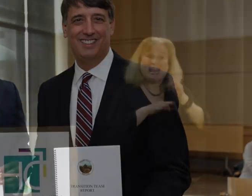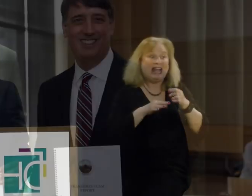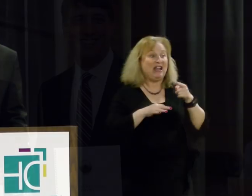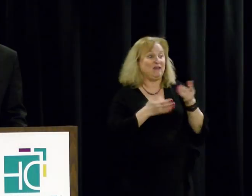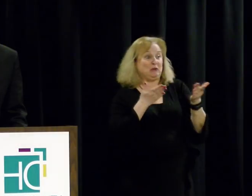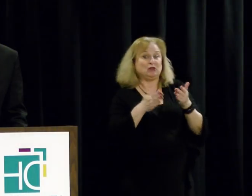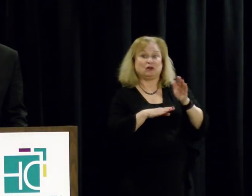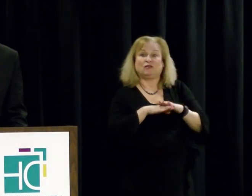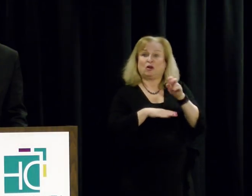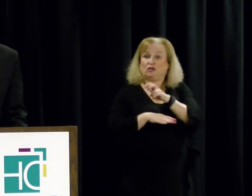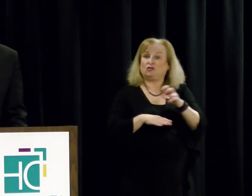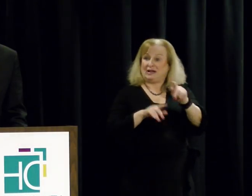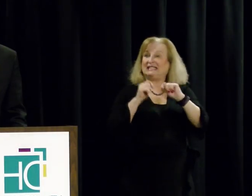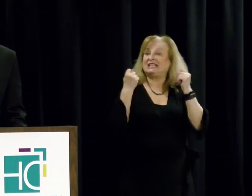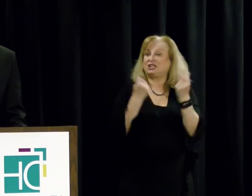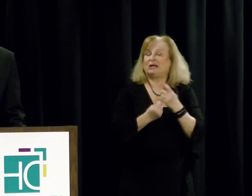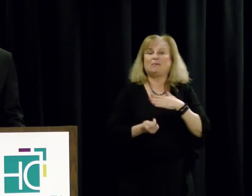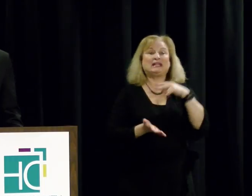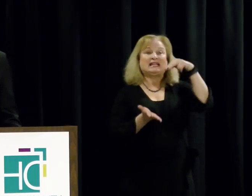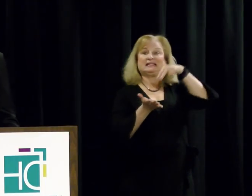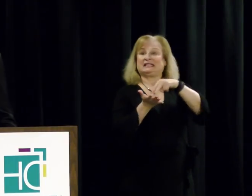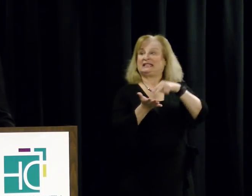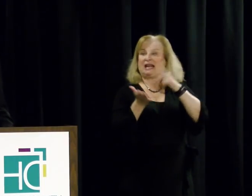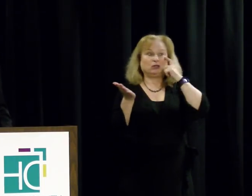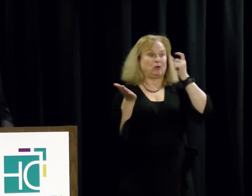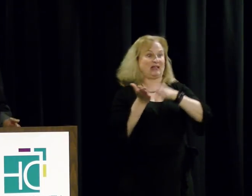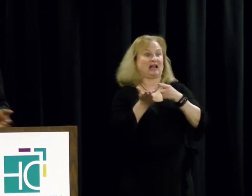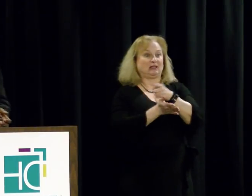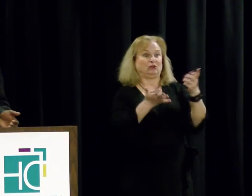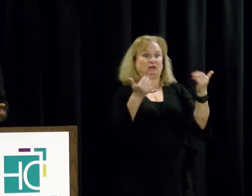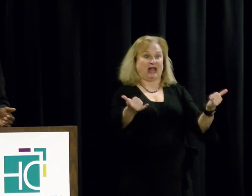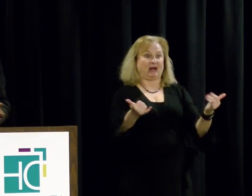you served on the transition team, please stand and be acknowledged.